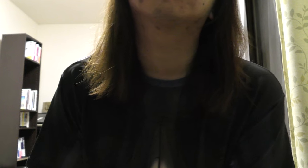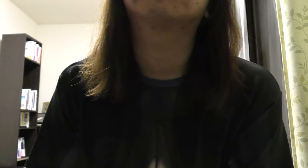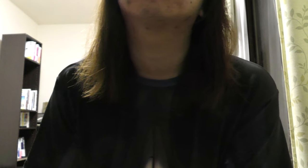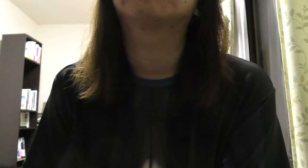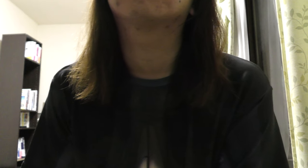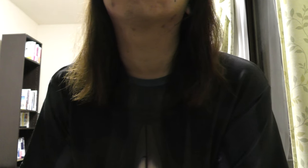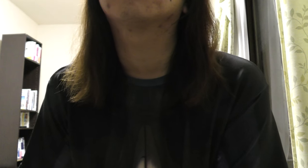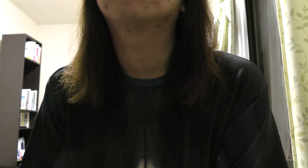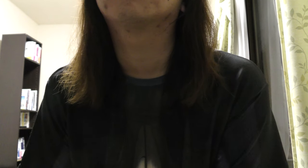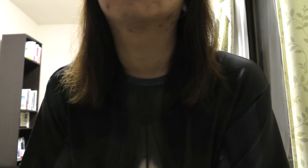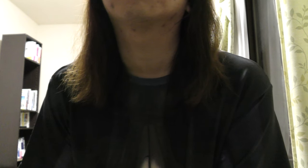That's